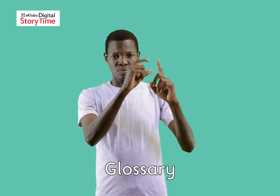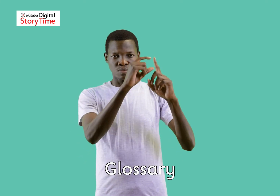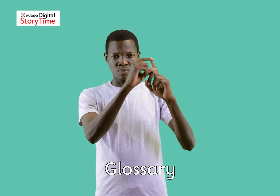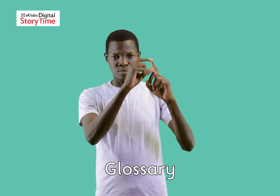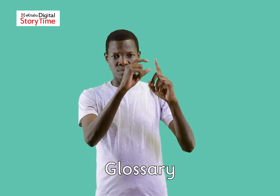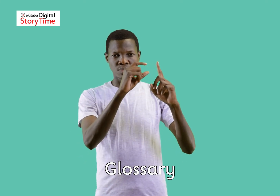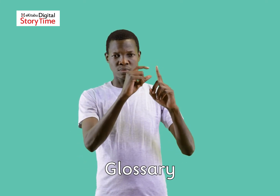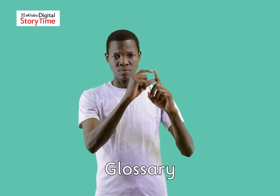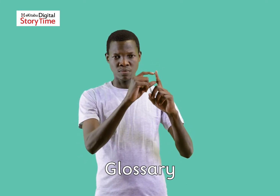Number three,